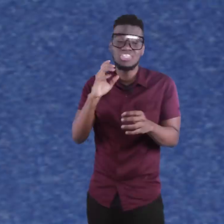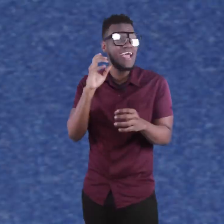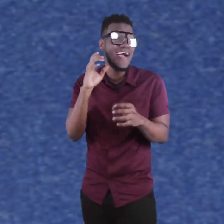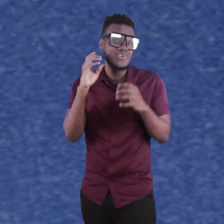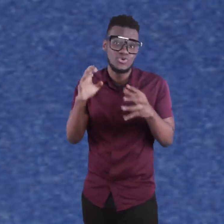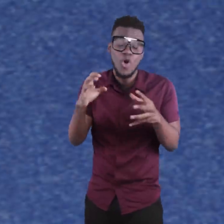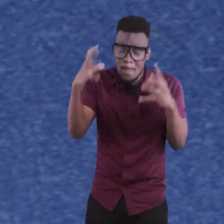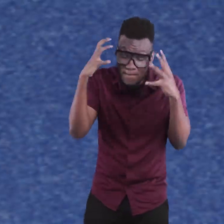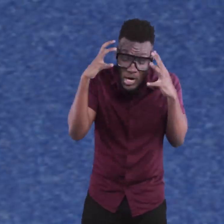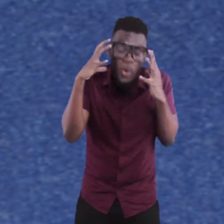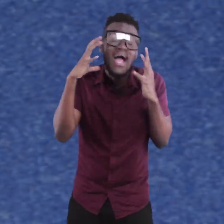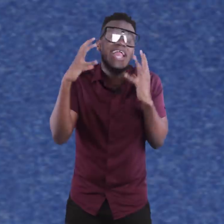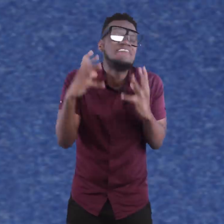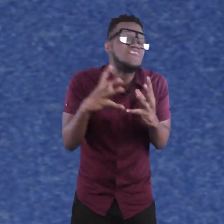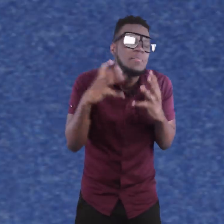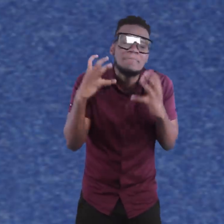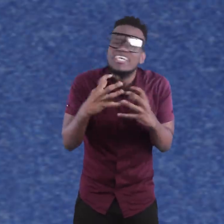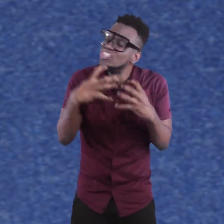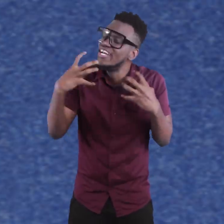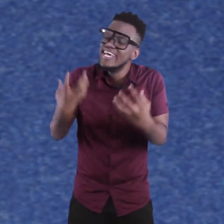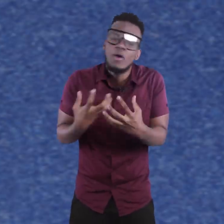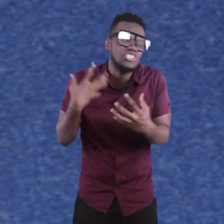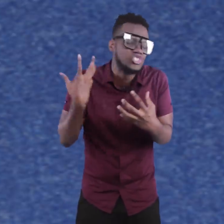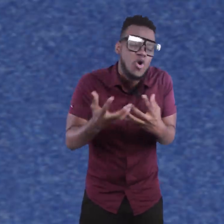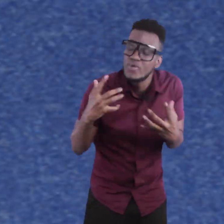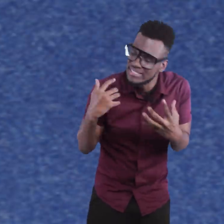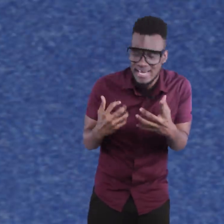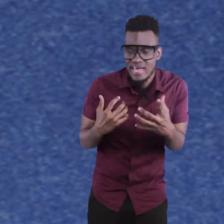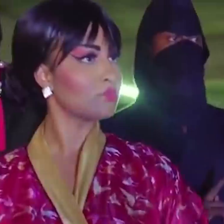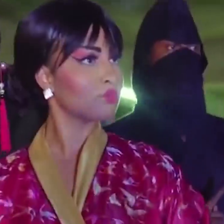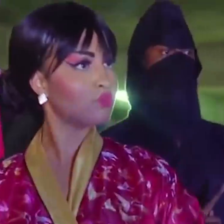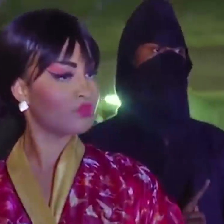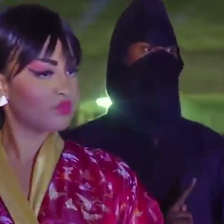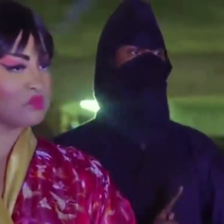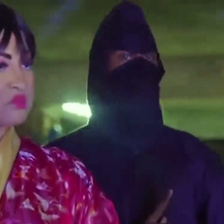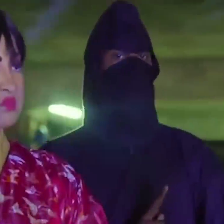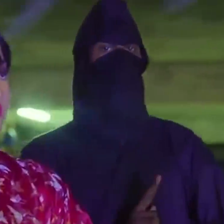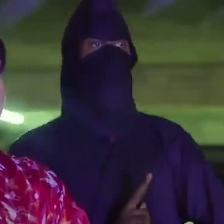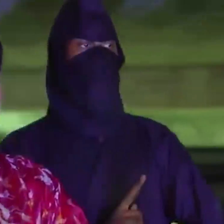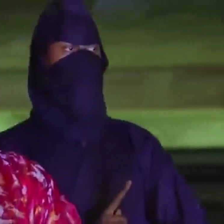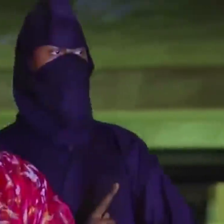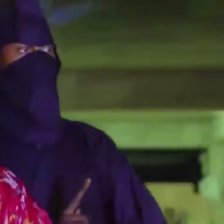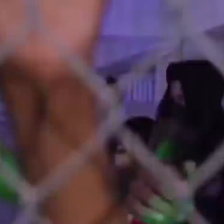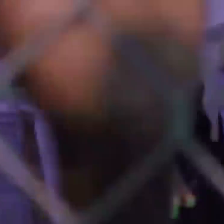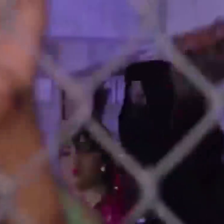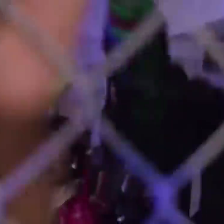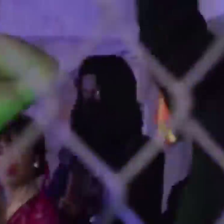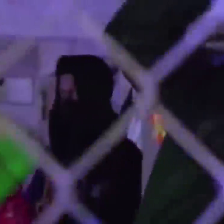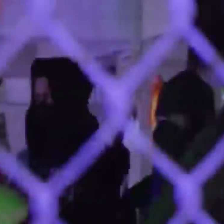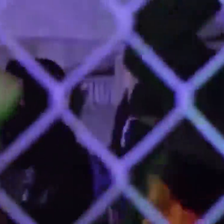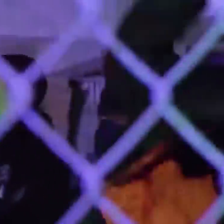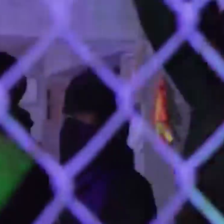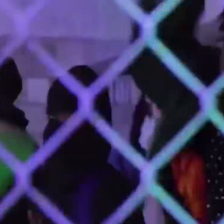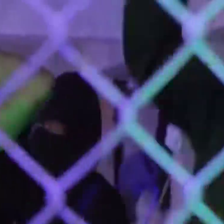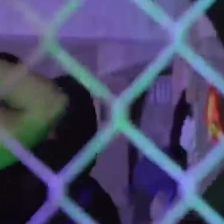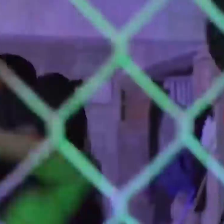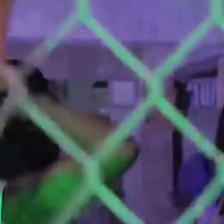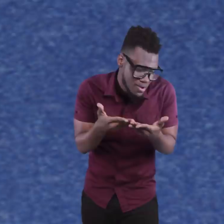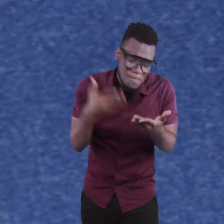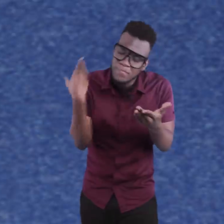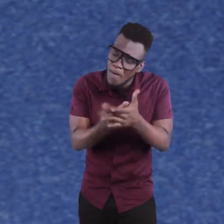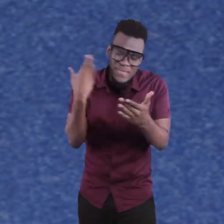know how she's hard to do. I don't what kind of frame of mind she did in her when she come with this song, because I see the woman them around it and feel like I feel them.